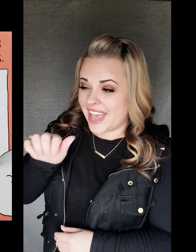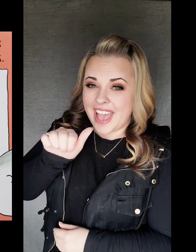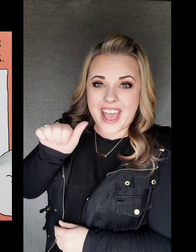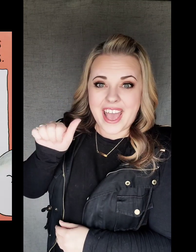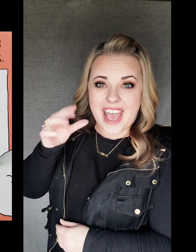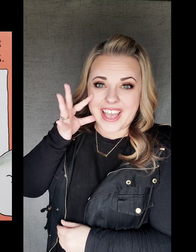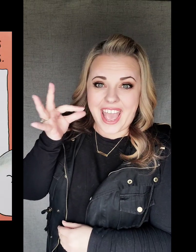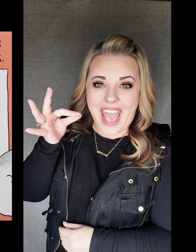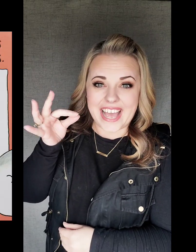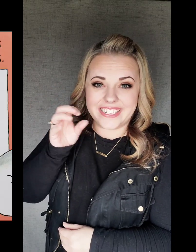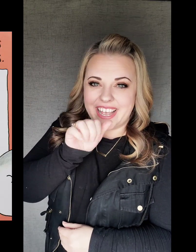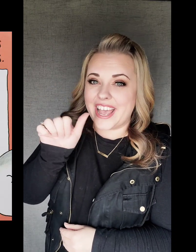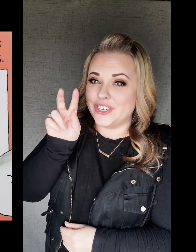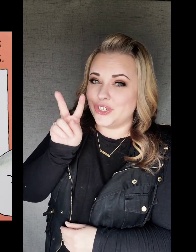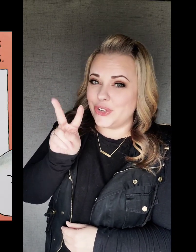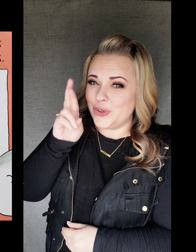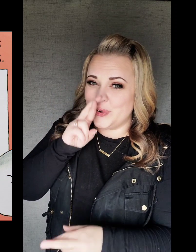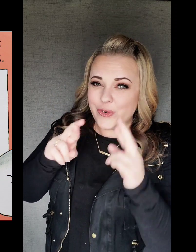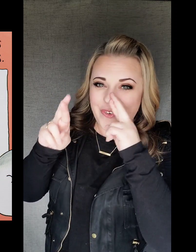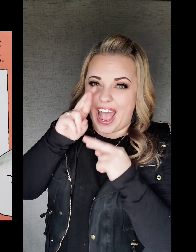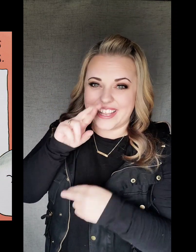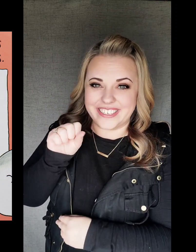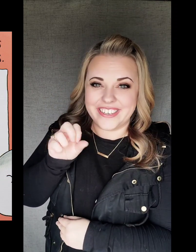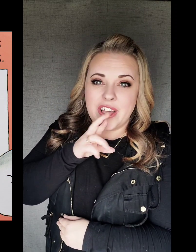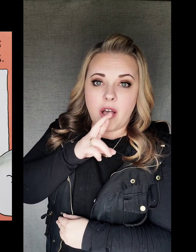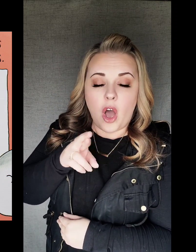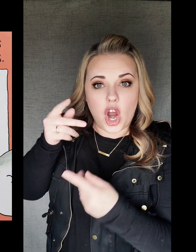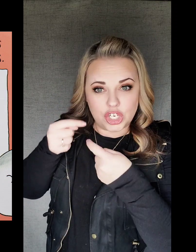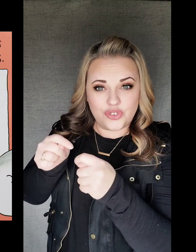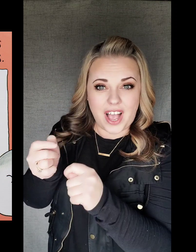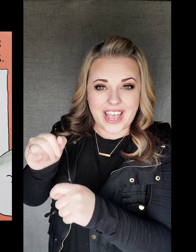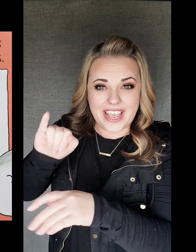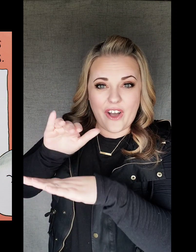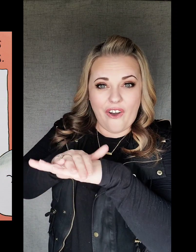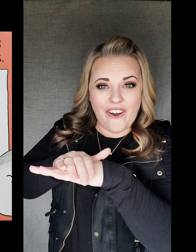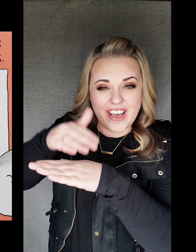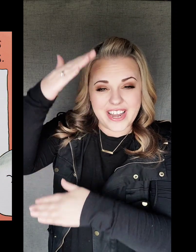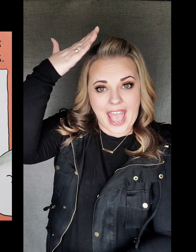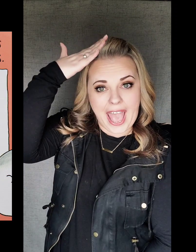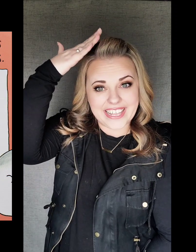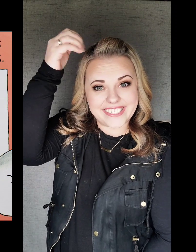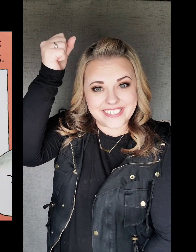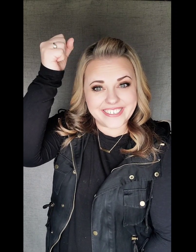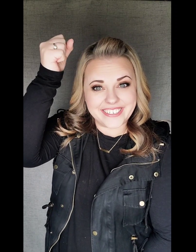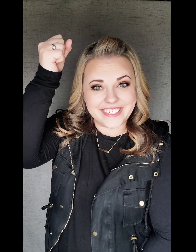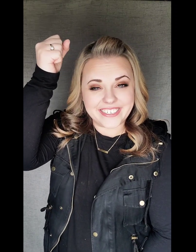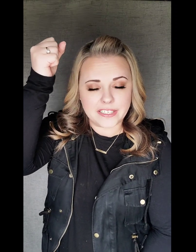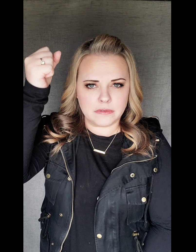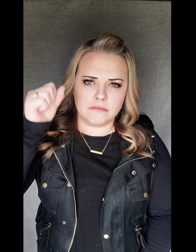A cat and two rats are trying on hats.